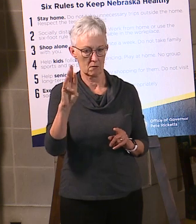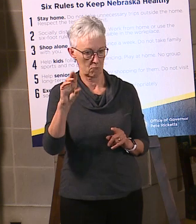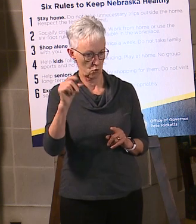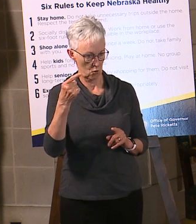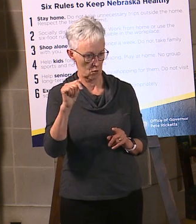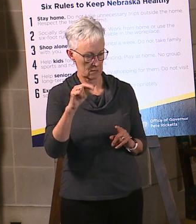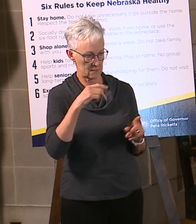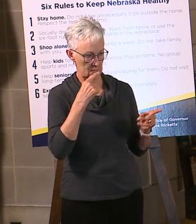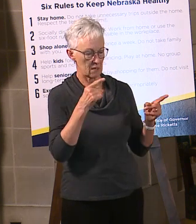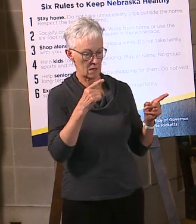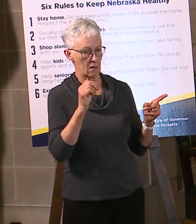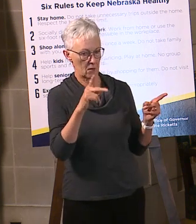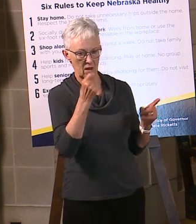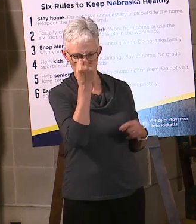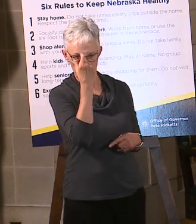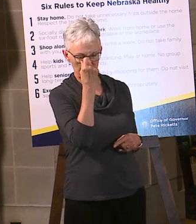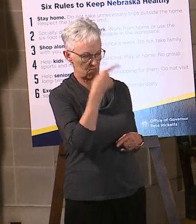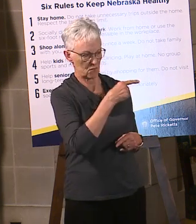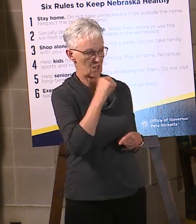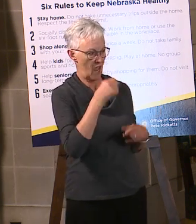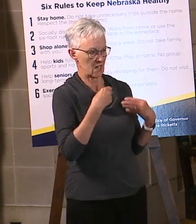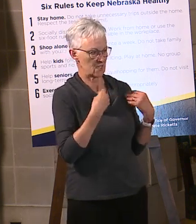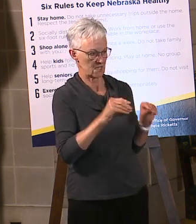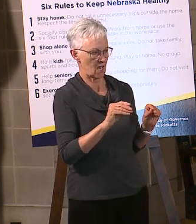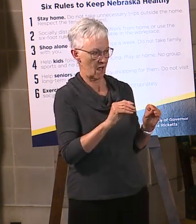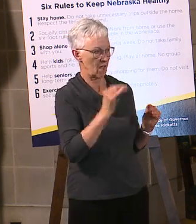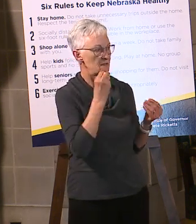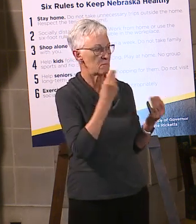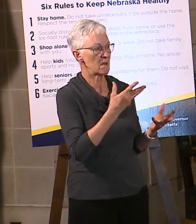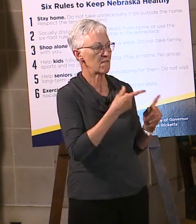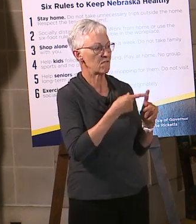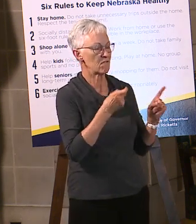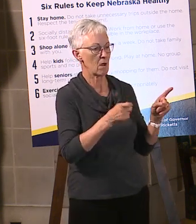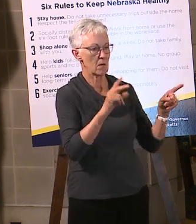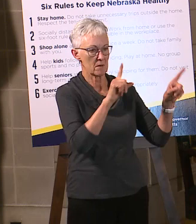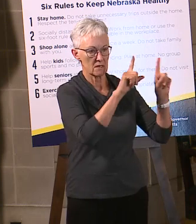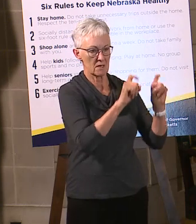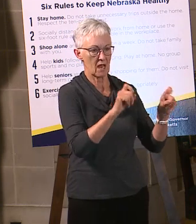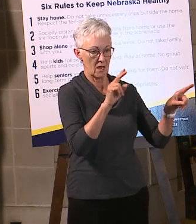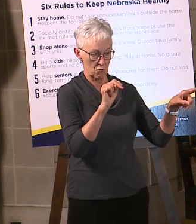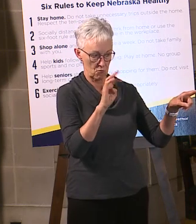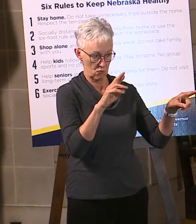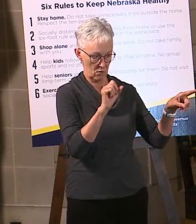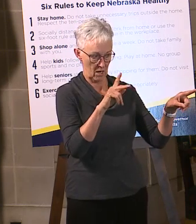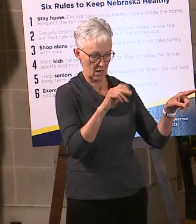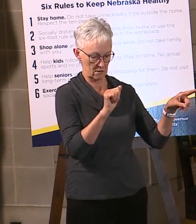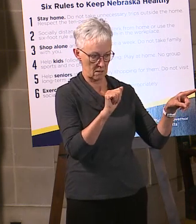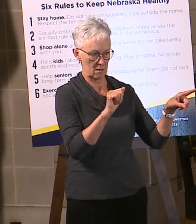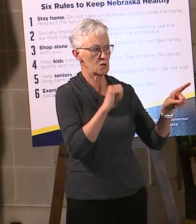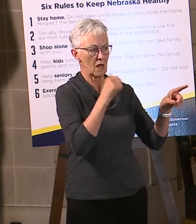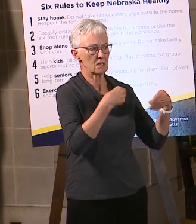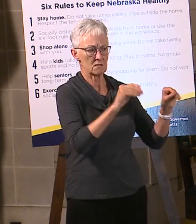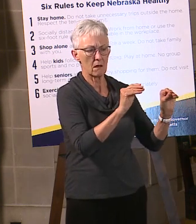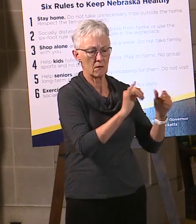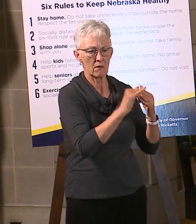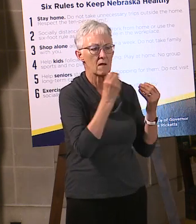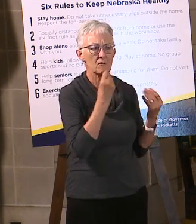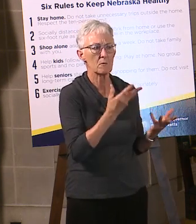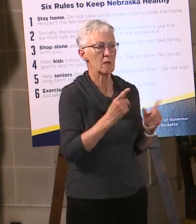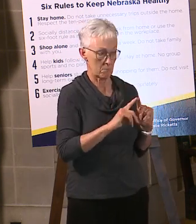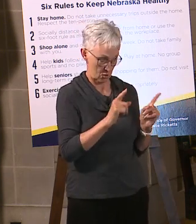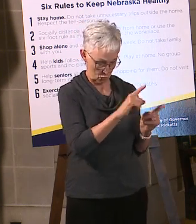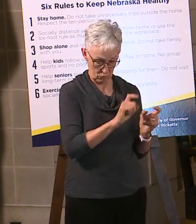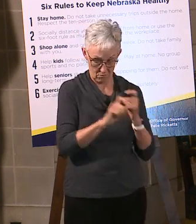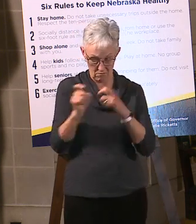What about the DNA samples? Are they beginning to law enforcement immigration? The answer is absolutely not. And all that, all the information we collect with regard to